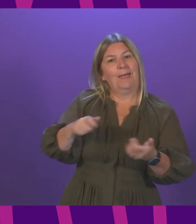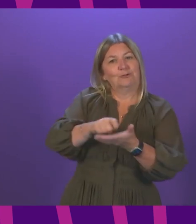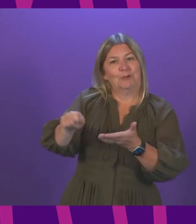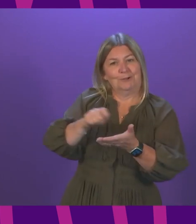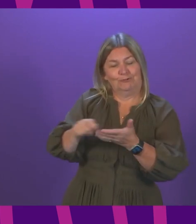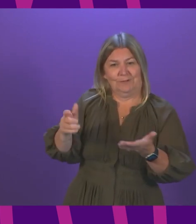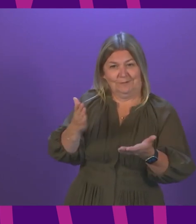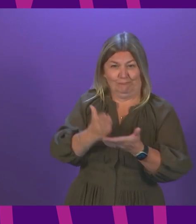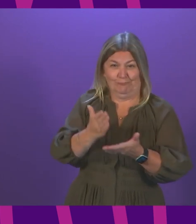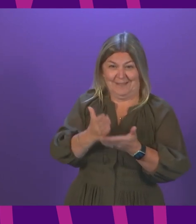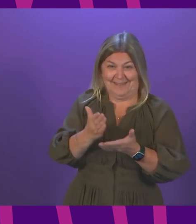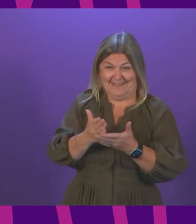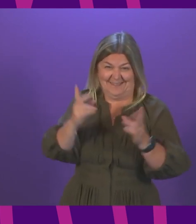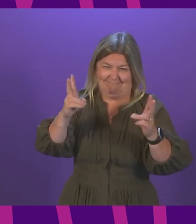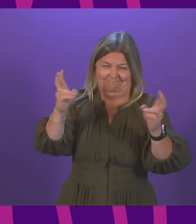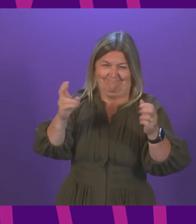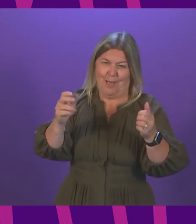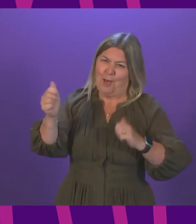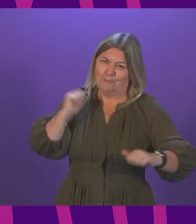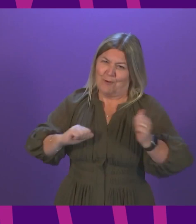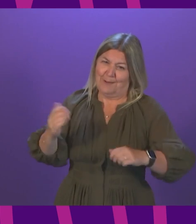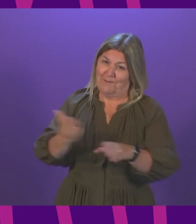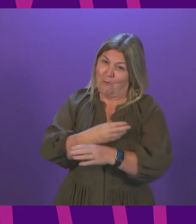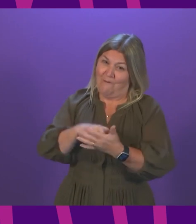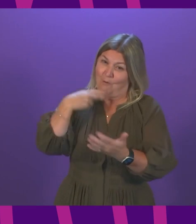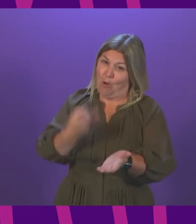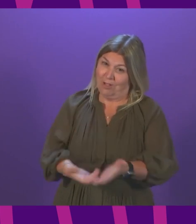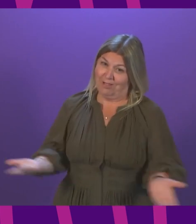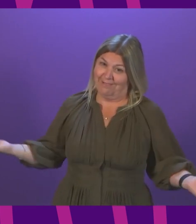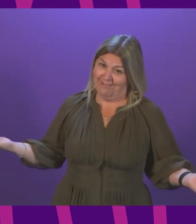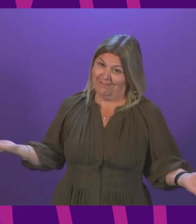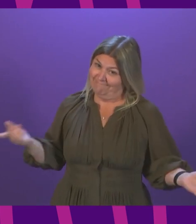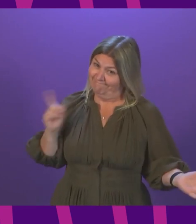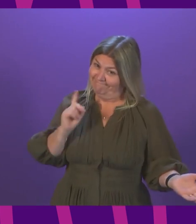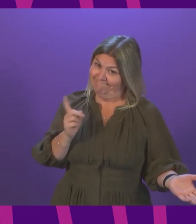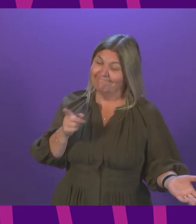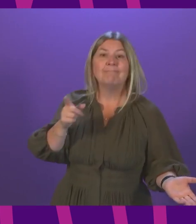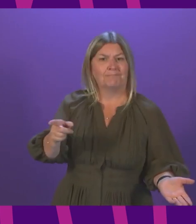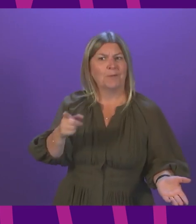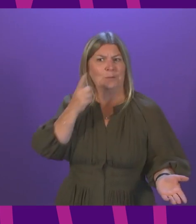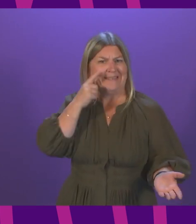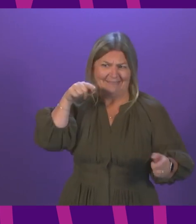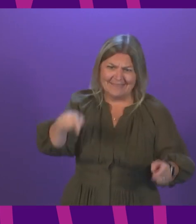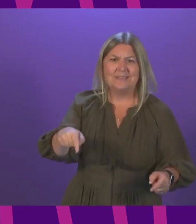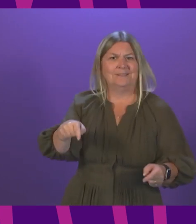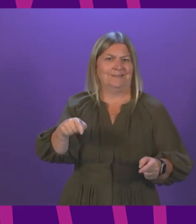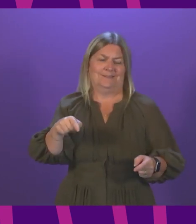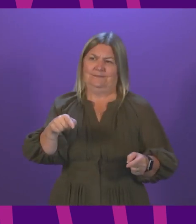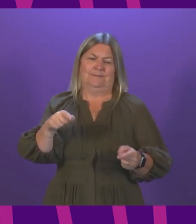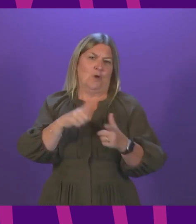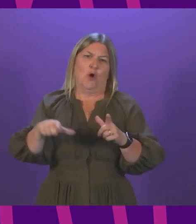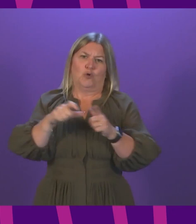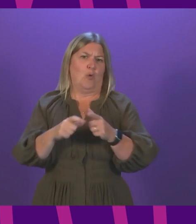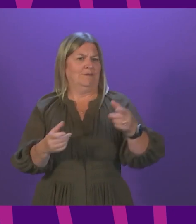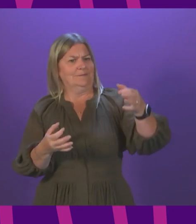comes before a fall. Given the scale of the opposition, from business and the public to the government's ill-conceived and unworkable COVID